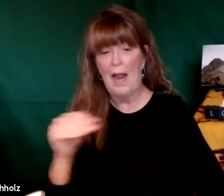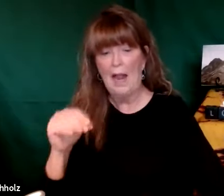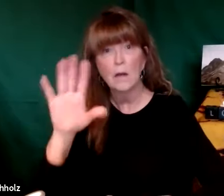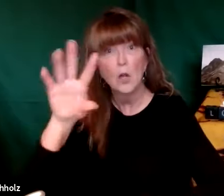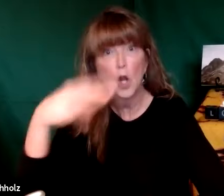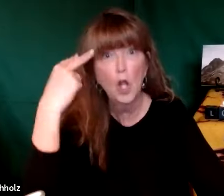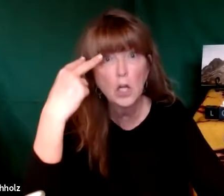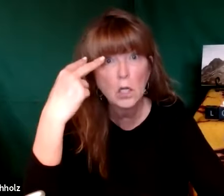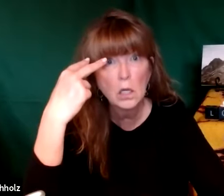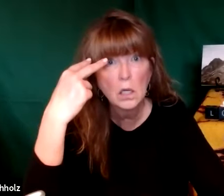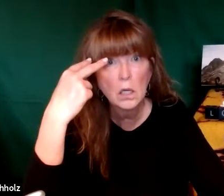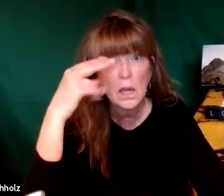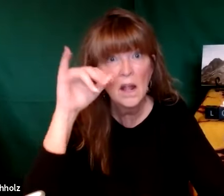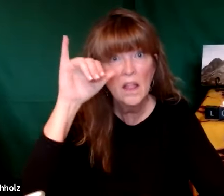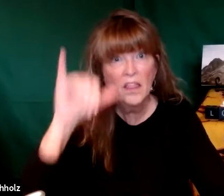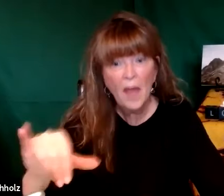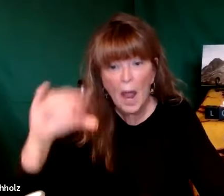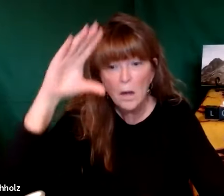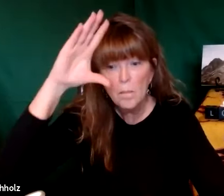her house and look